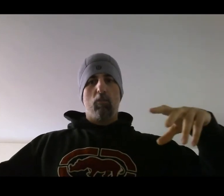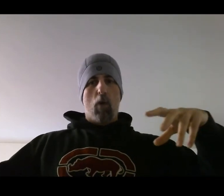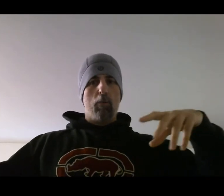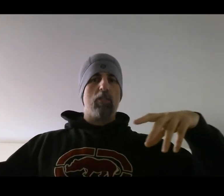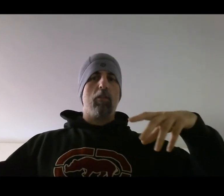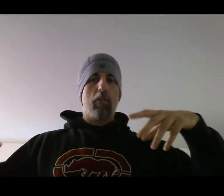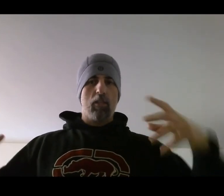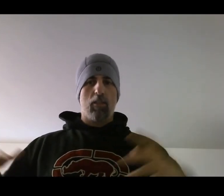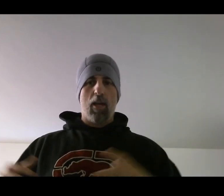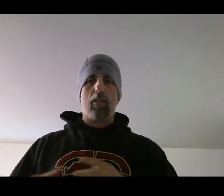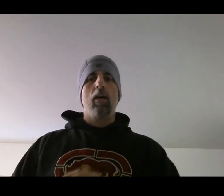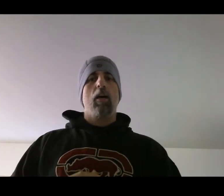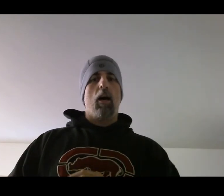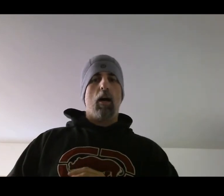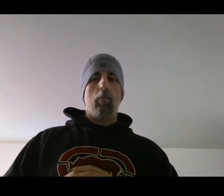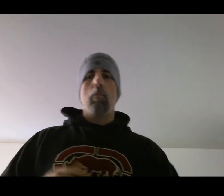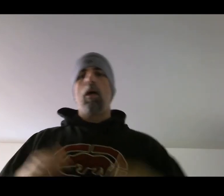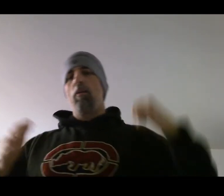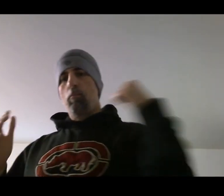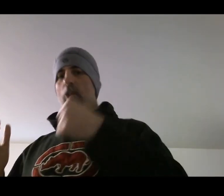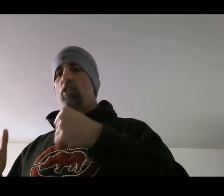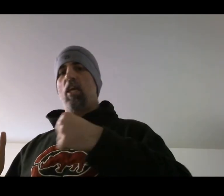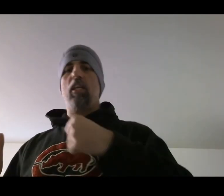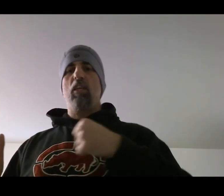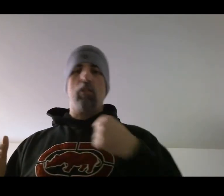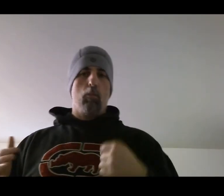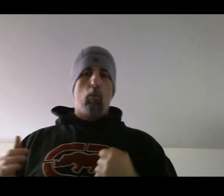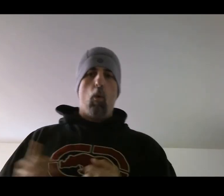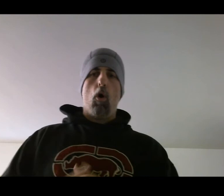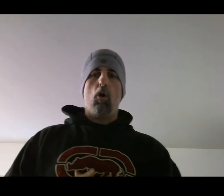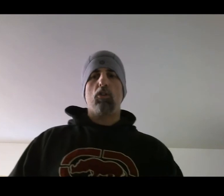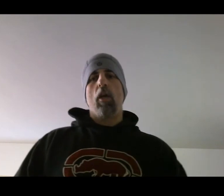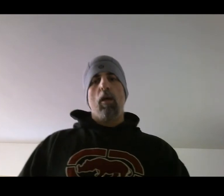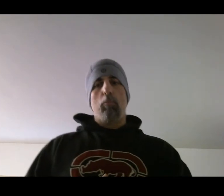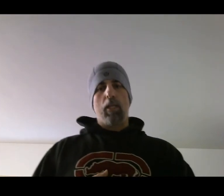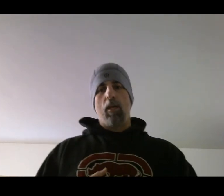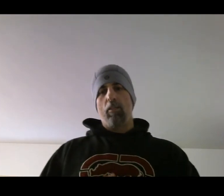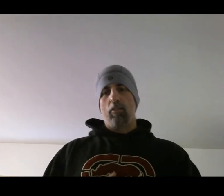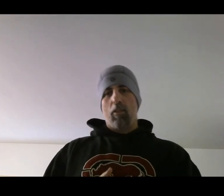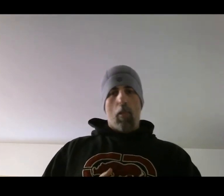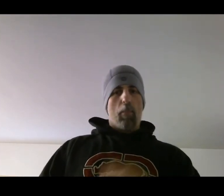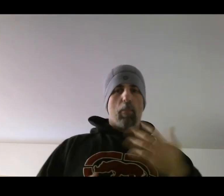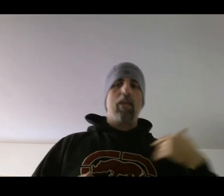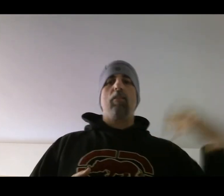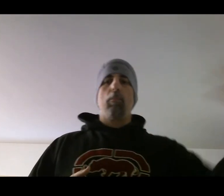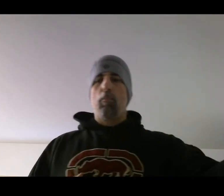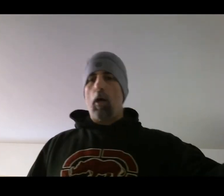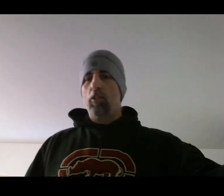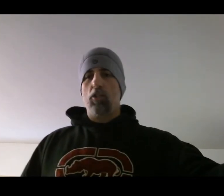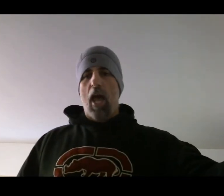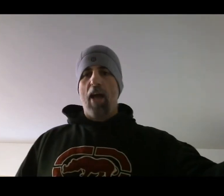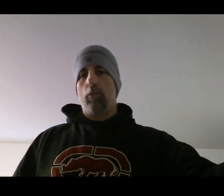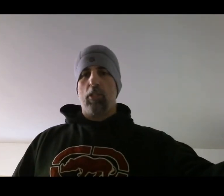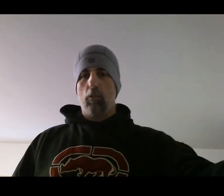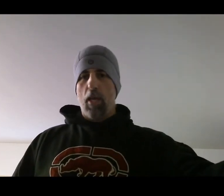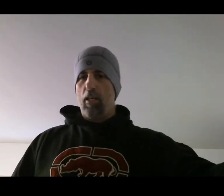why we see things like punches hitting invisible walls because puncher's accuracy rating,